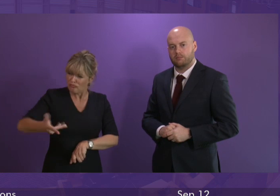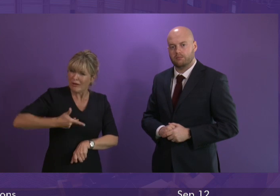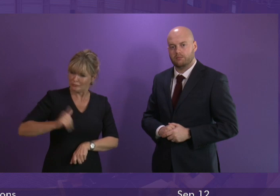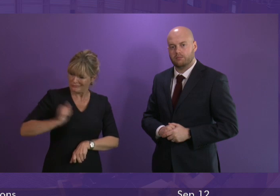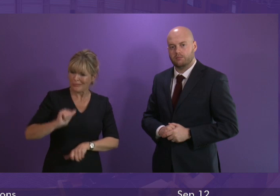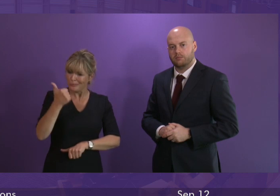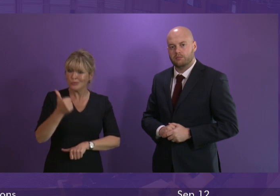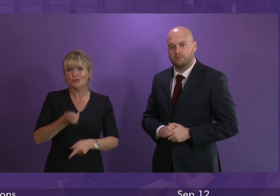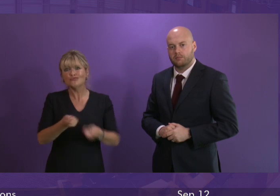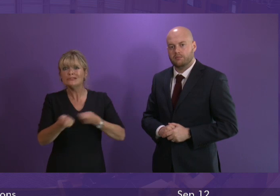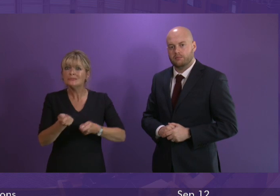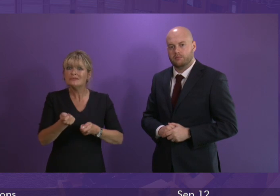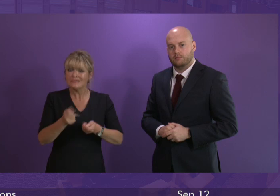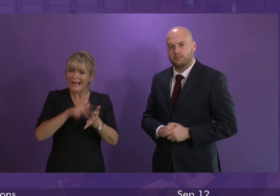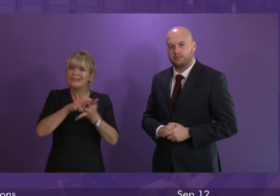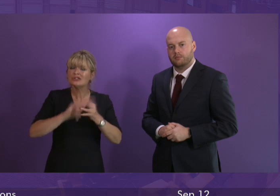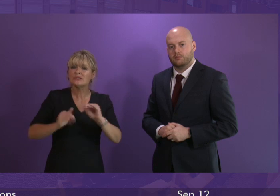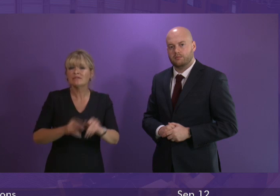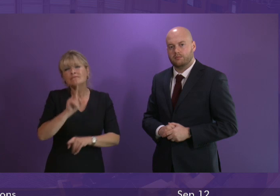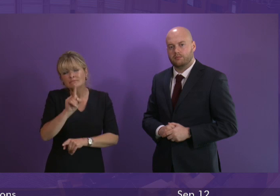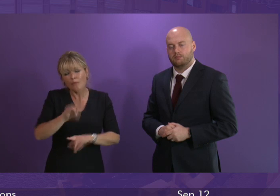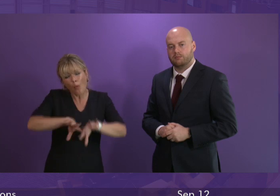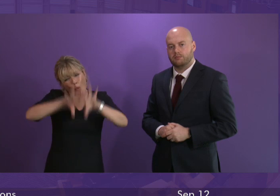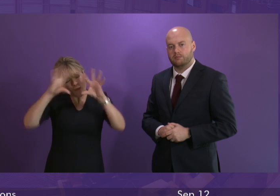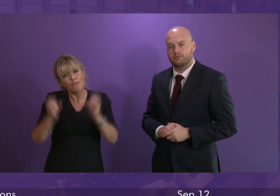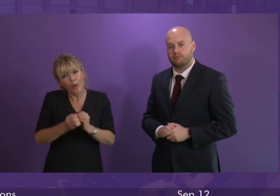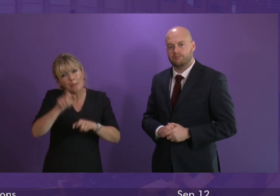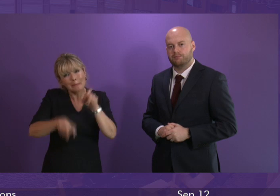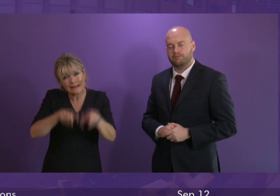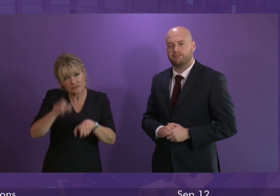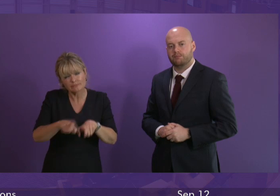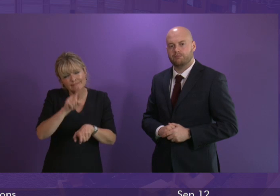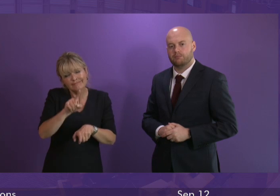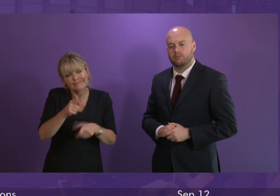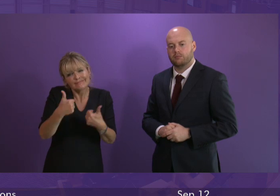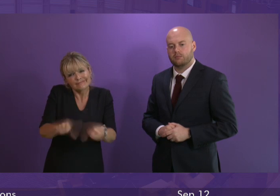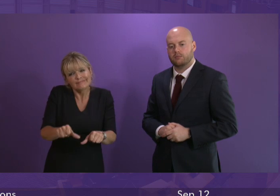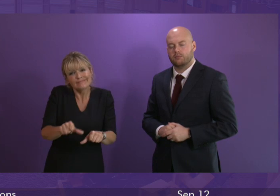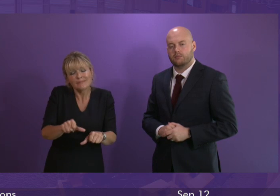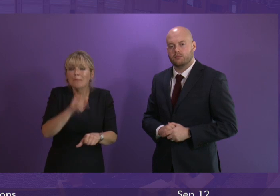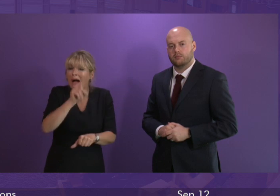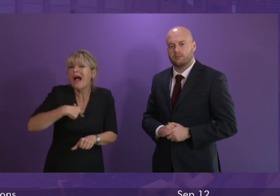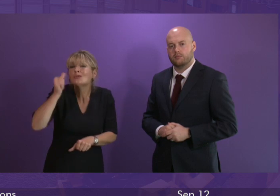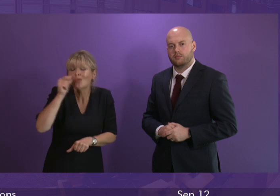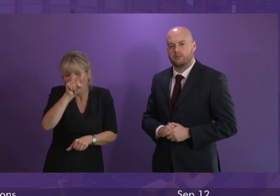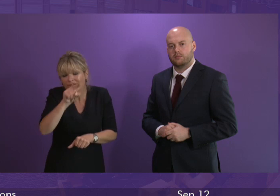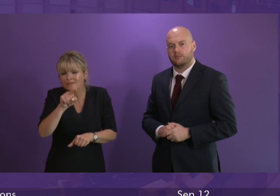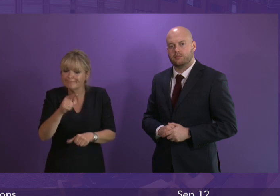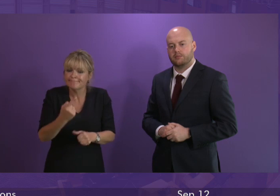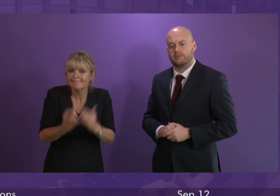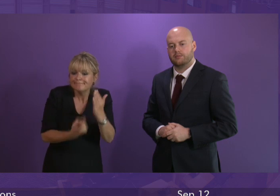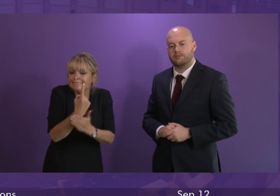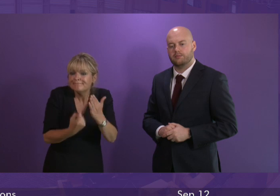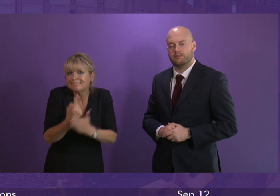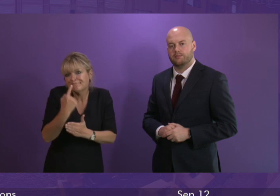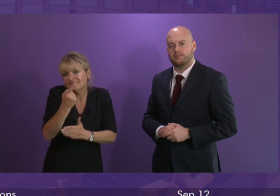the vast majority the overwhelming majority of patients do but when the NHS falls short of the expected standards there is a